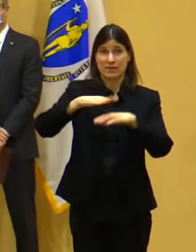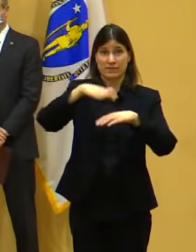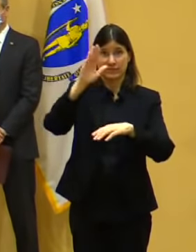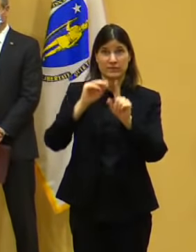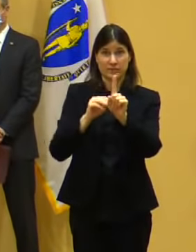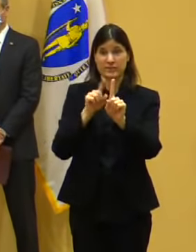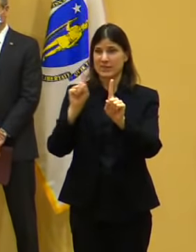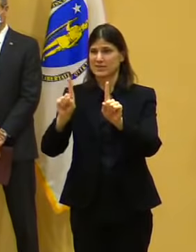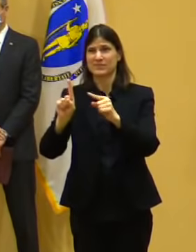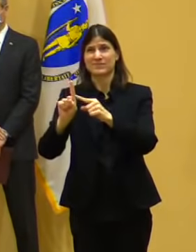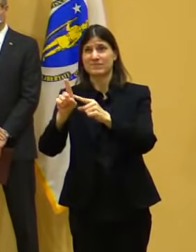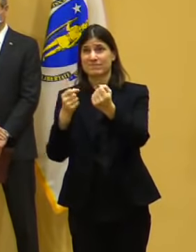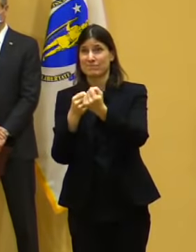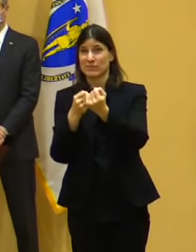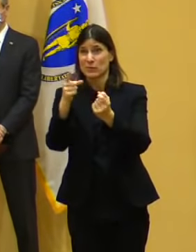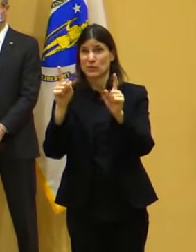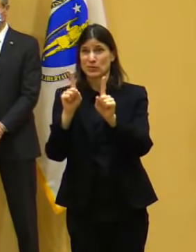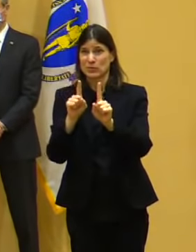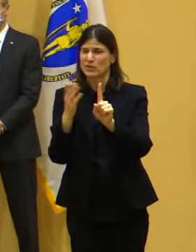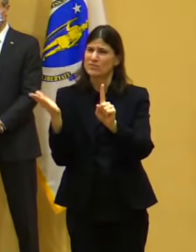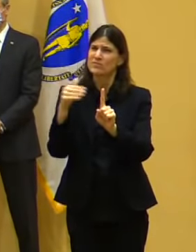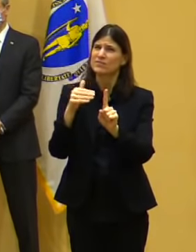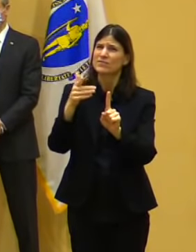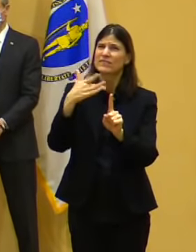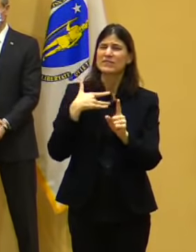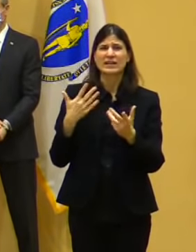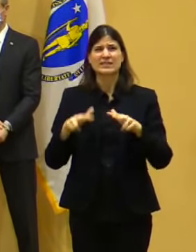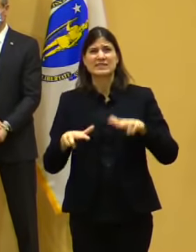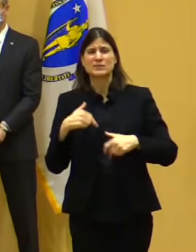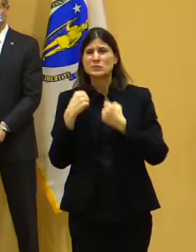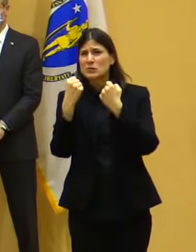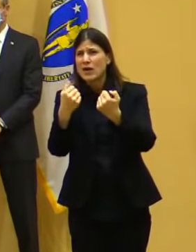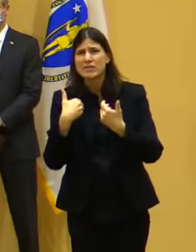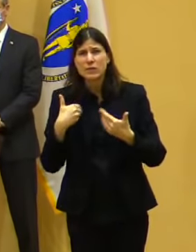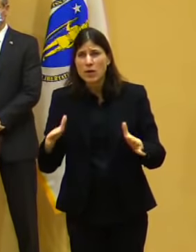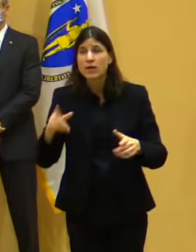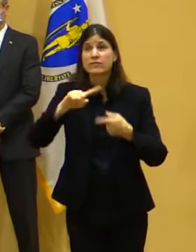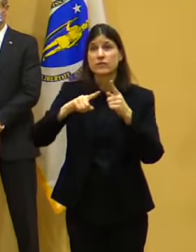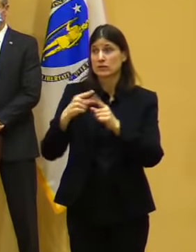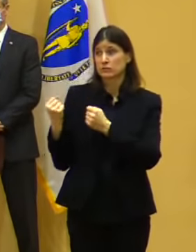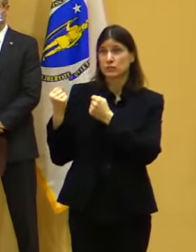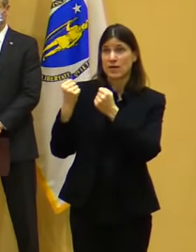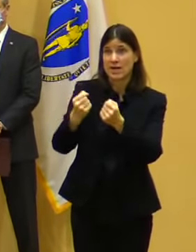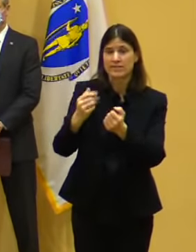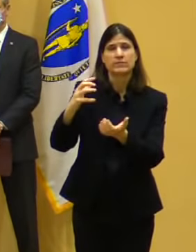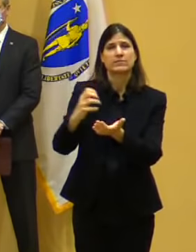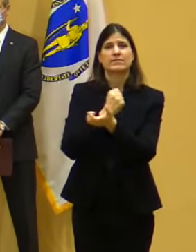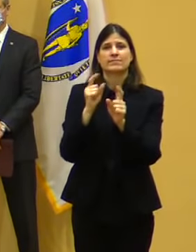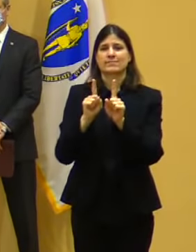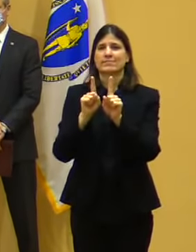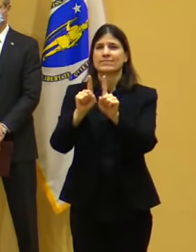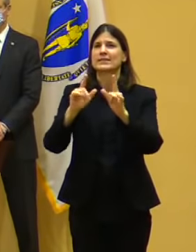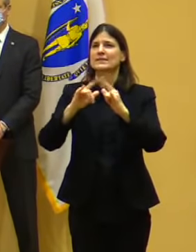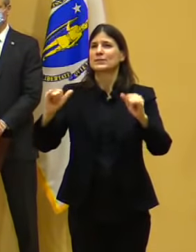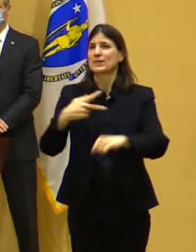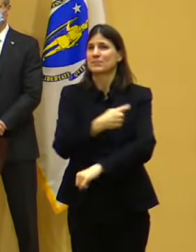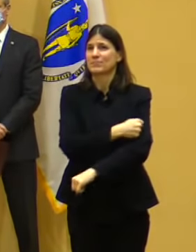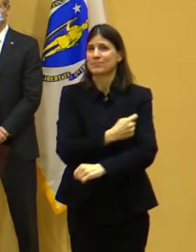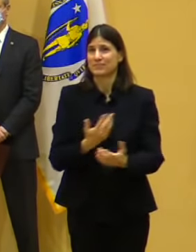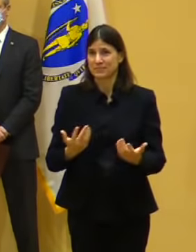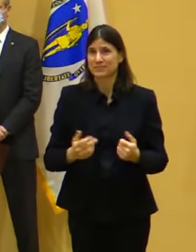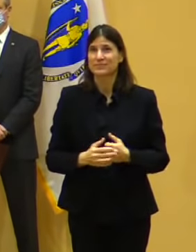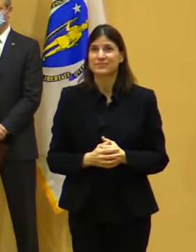an extra level of comfort to those who may be hesitant or don't want to bother their caregiver or loved one or a good friend to book an appointment.